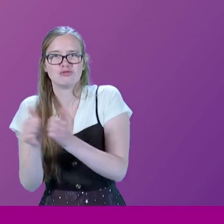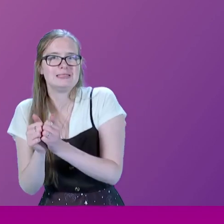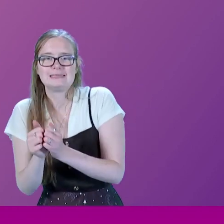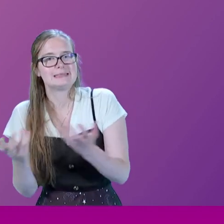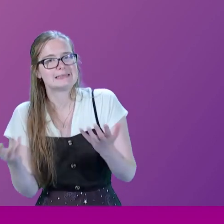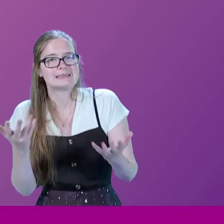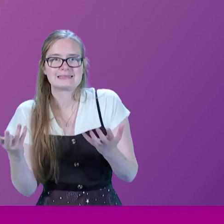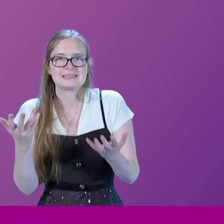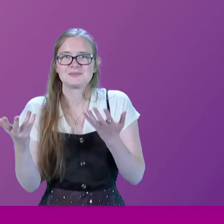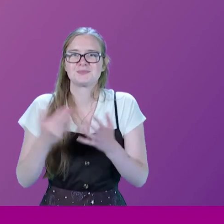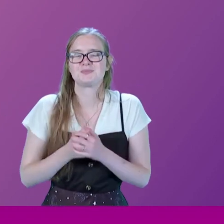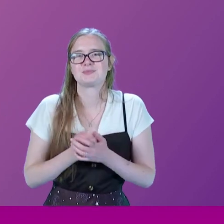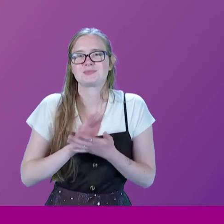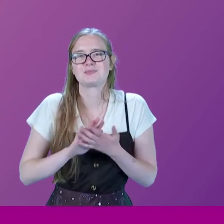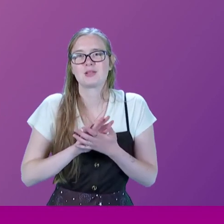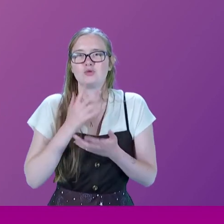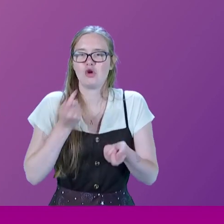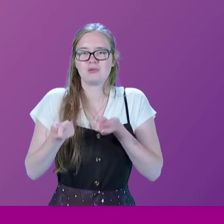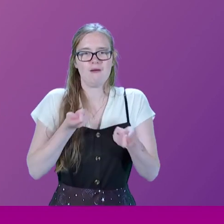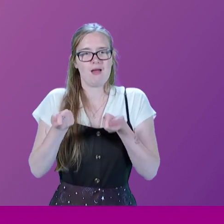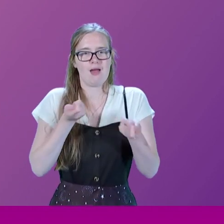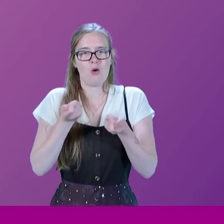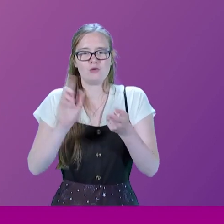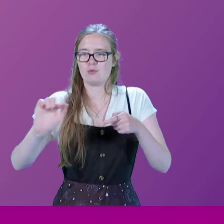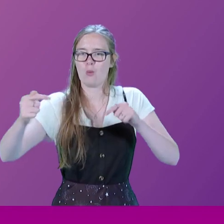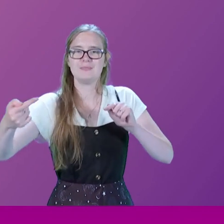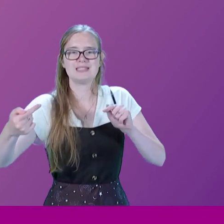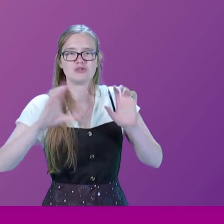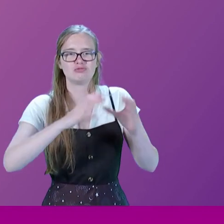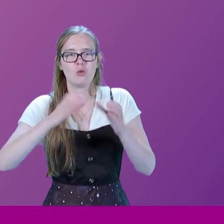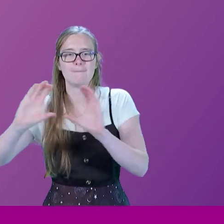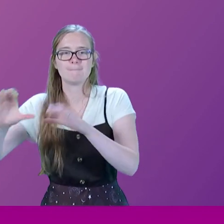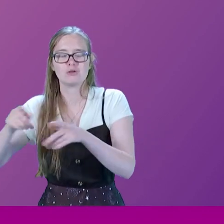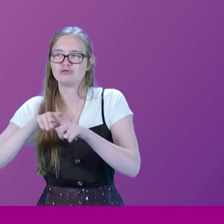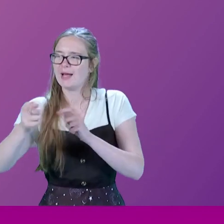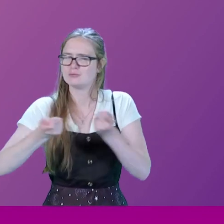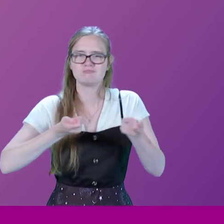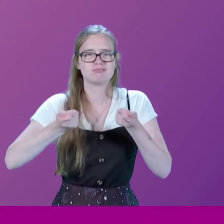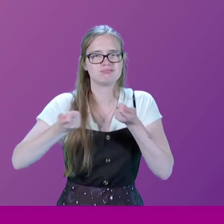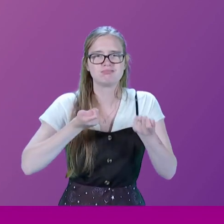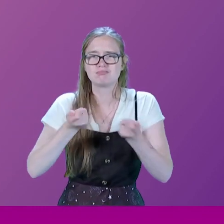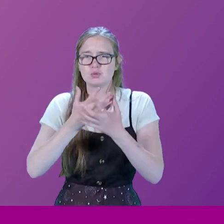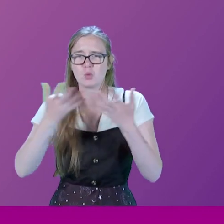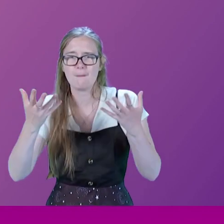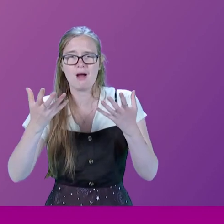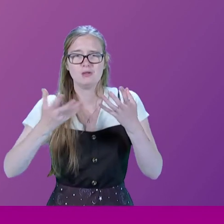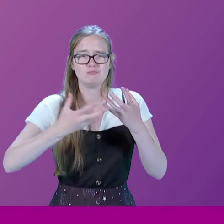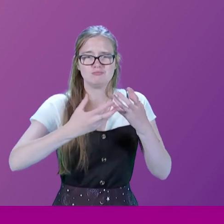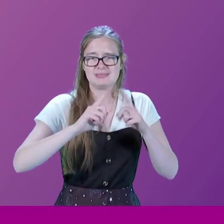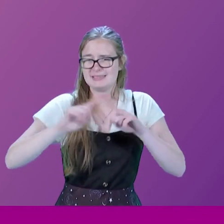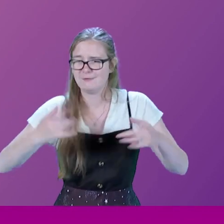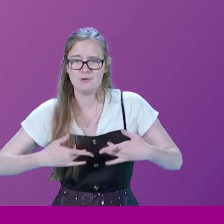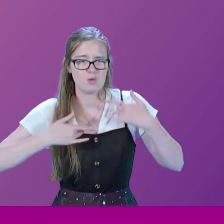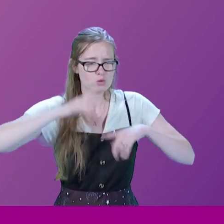you. So, when you're governing or even when you're in opposition, you are handling an immense coalition of different